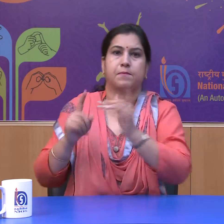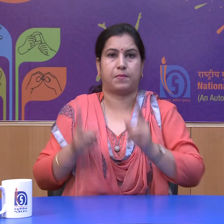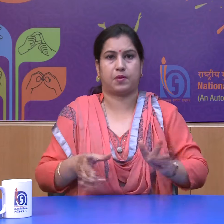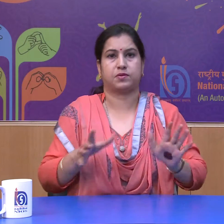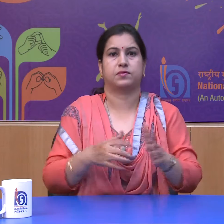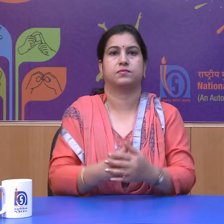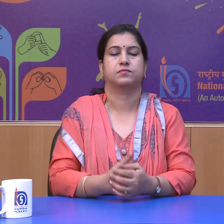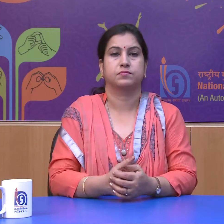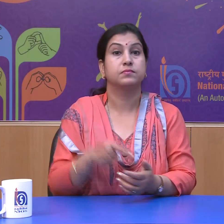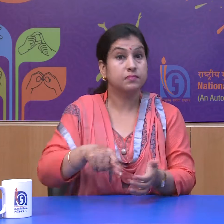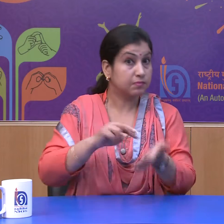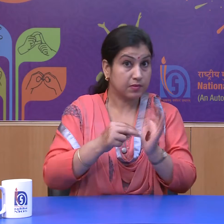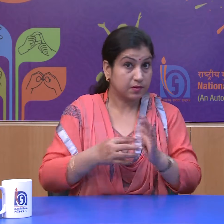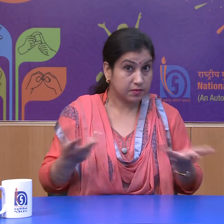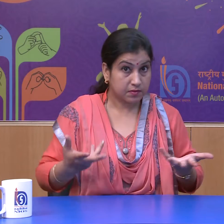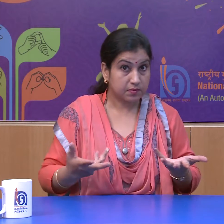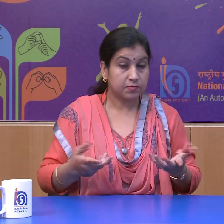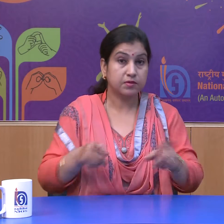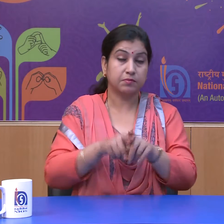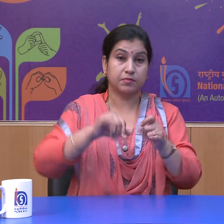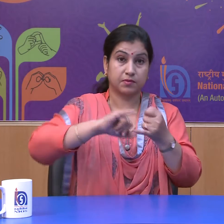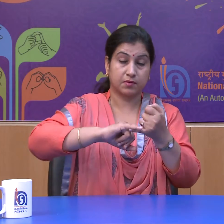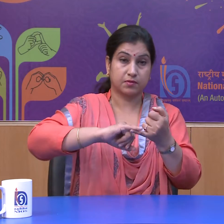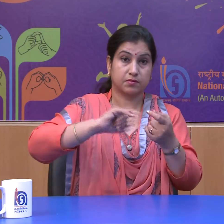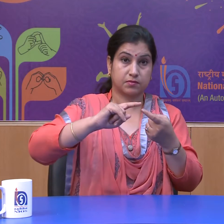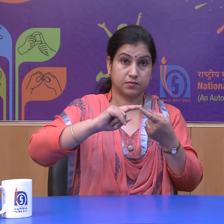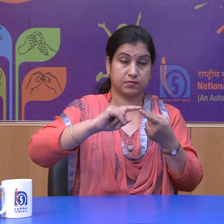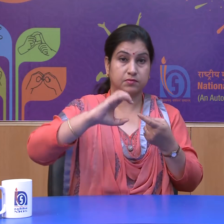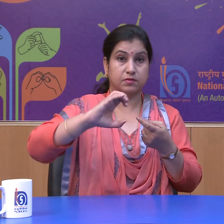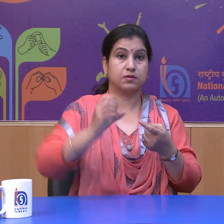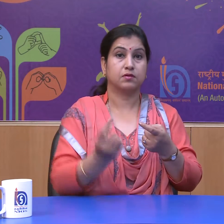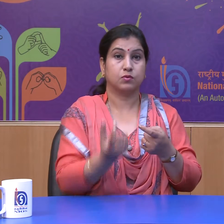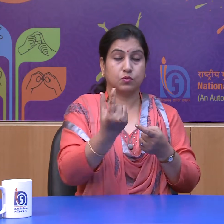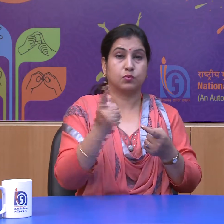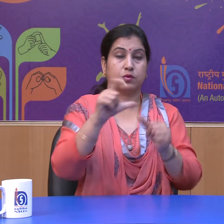It means that Indian state has no religion of its own.